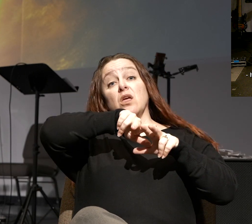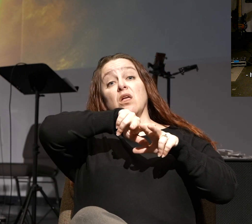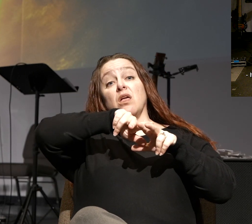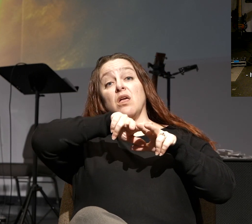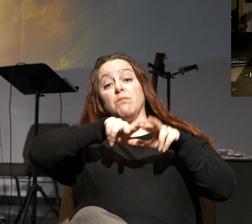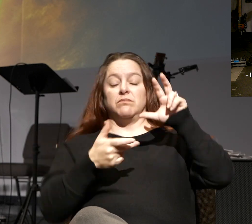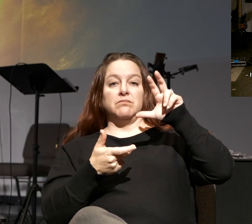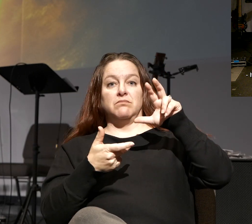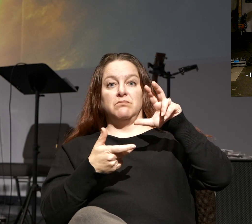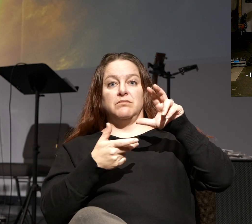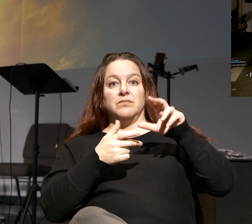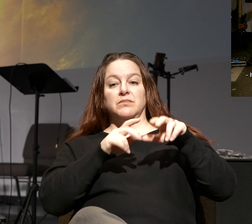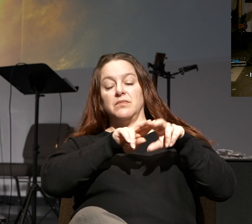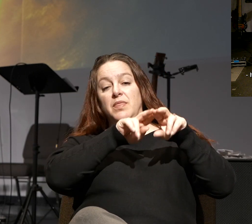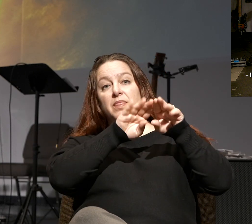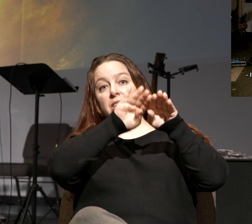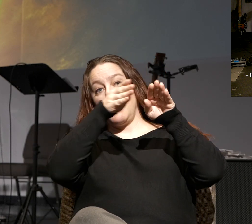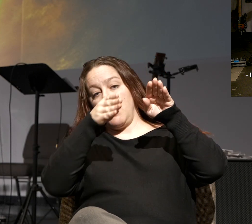to fall off of a cliff.